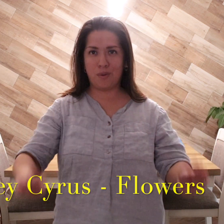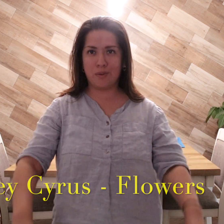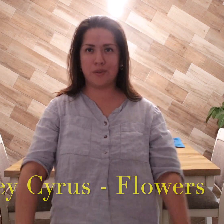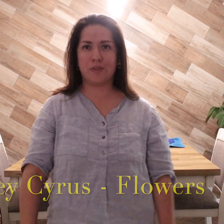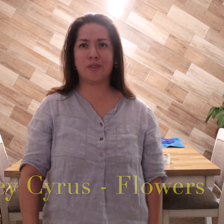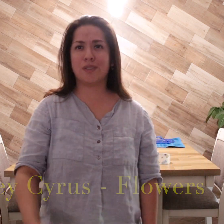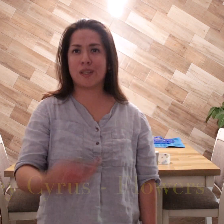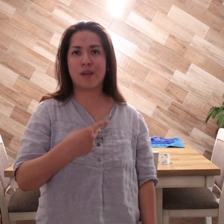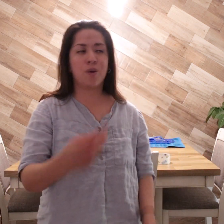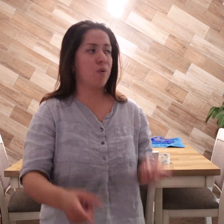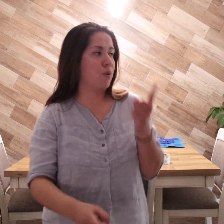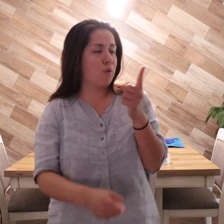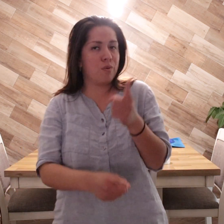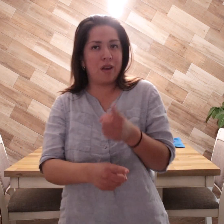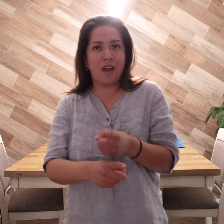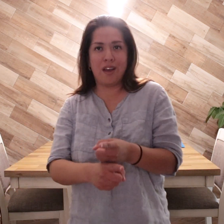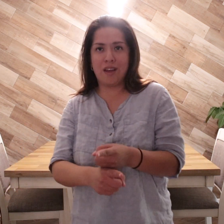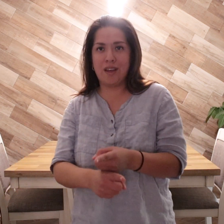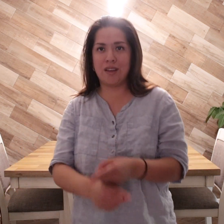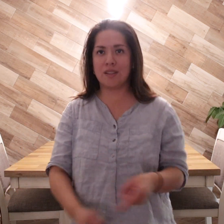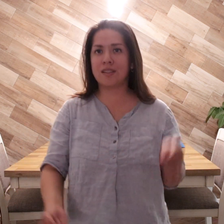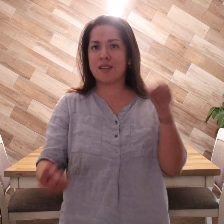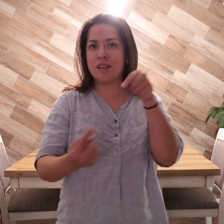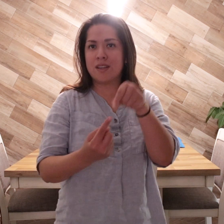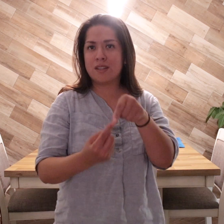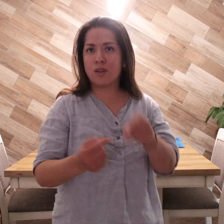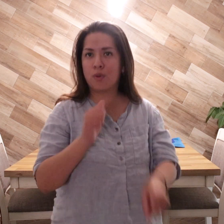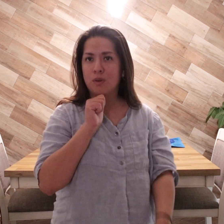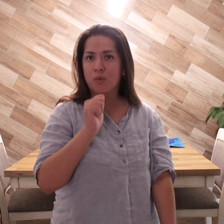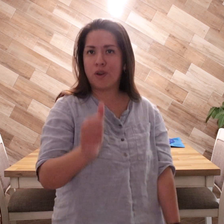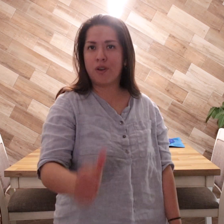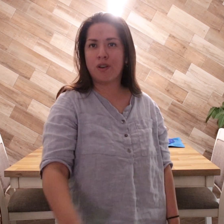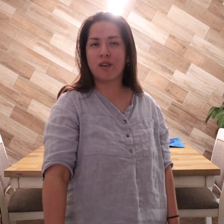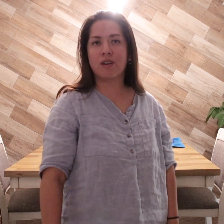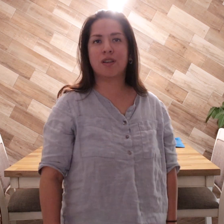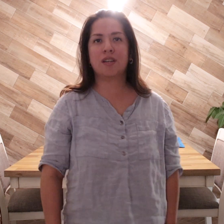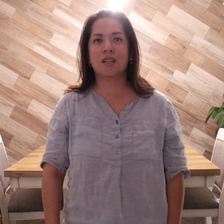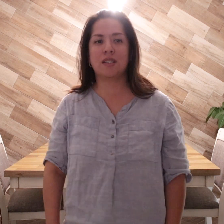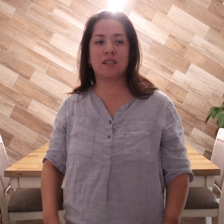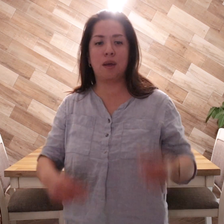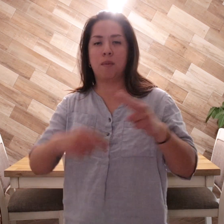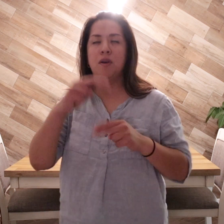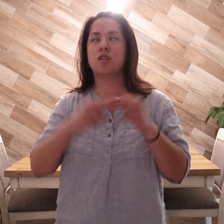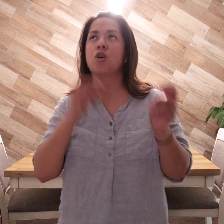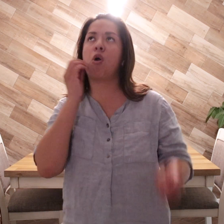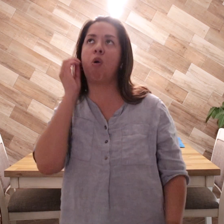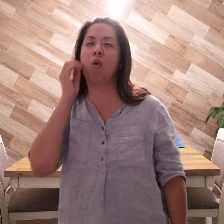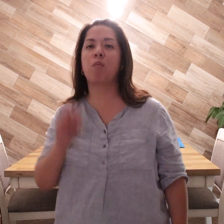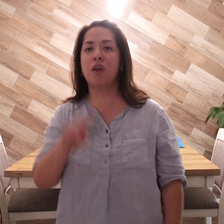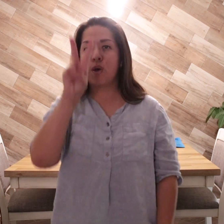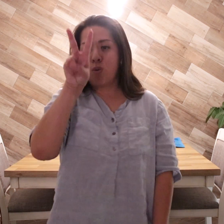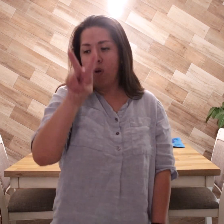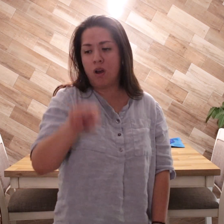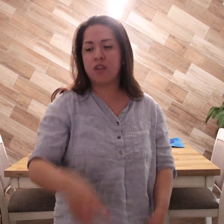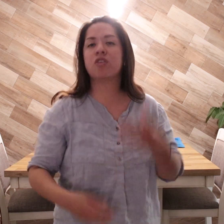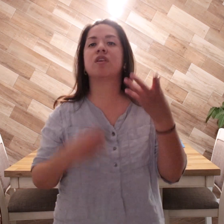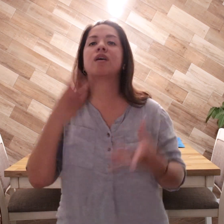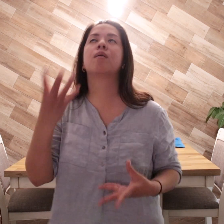We were right, till we weren't, built a home and watched it